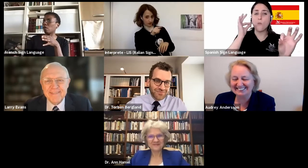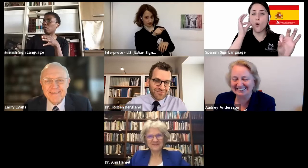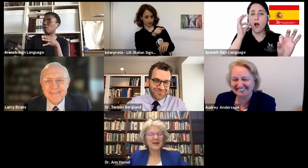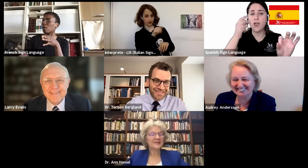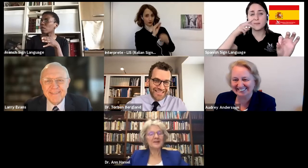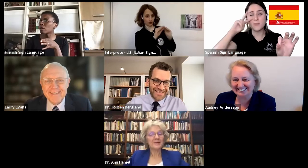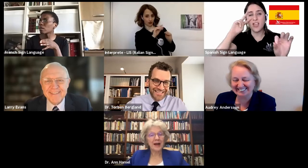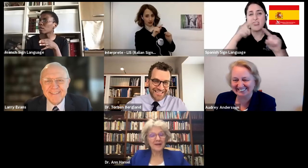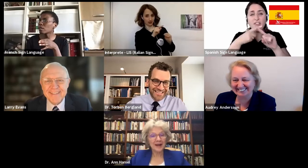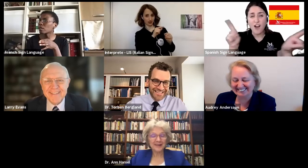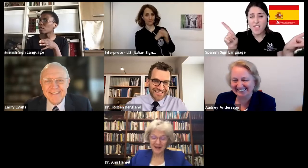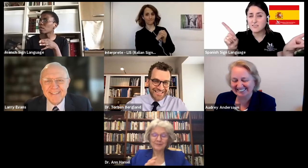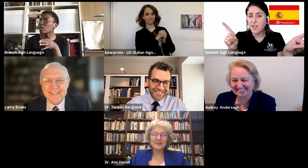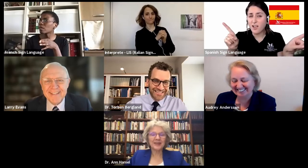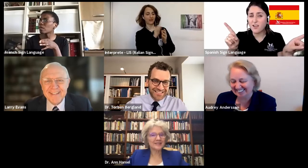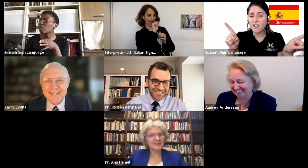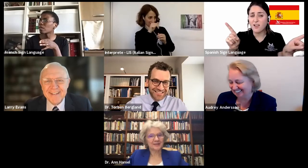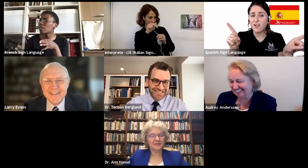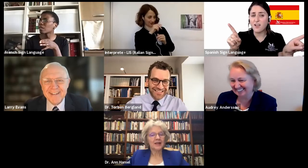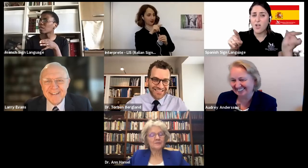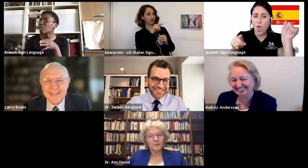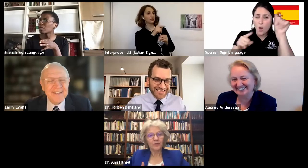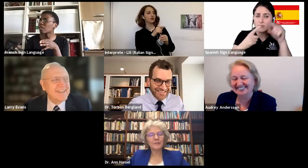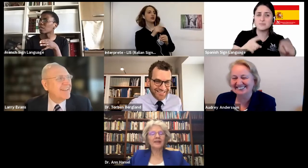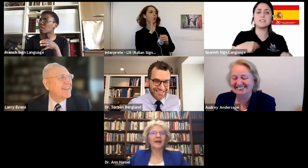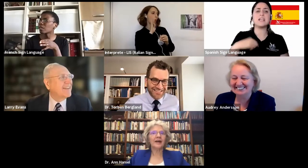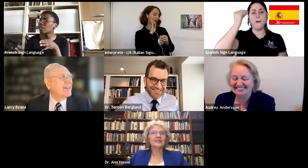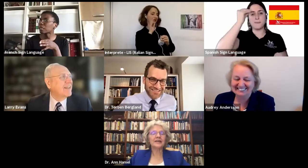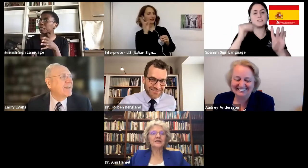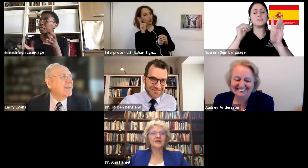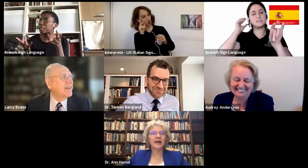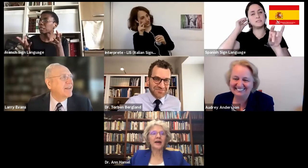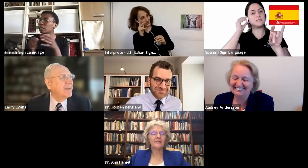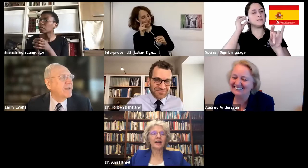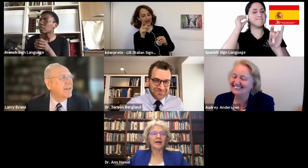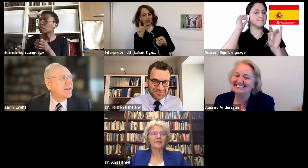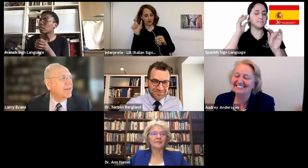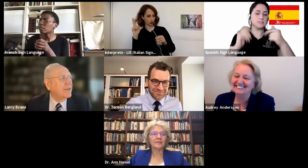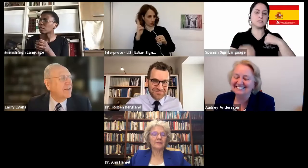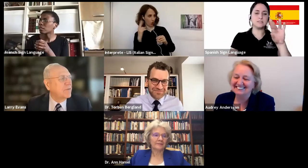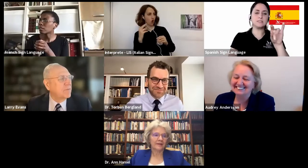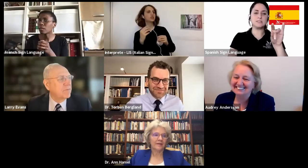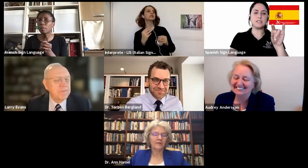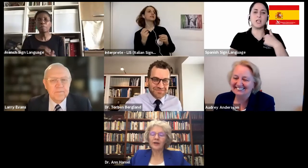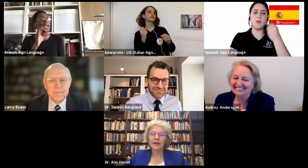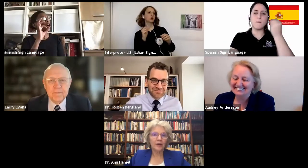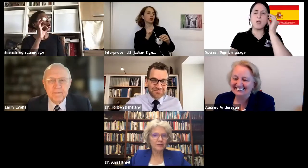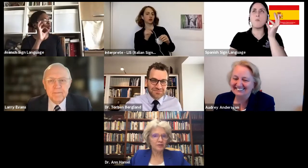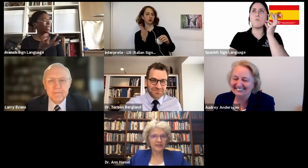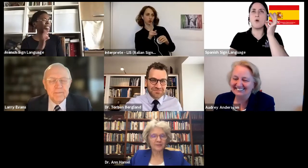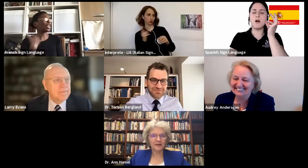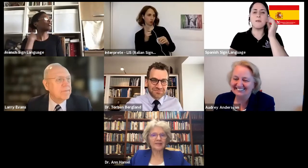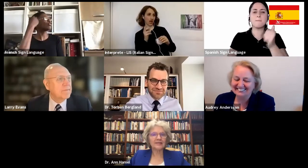And, you know, I, I, I'm sure they do. Women, uh, tend to have, um, very